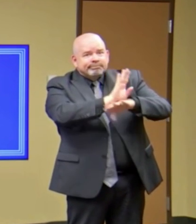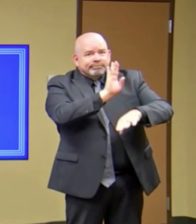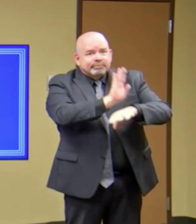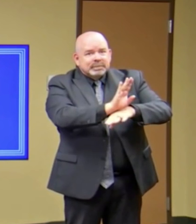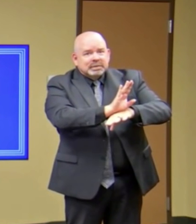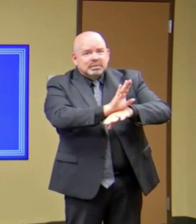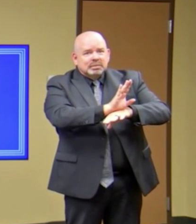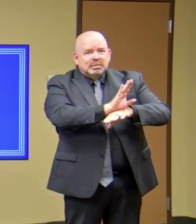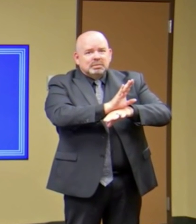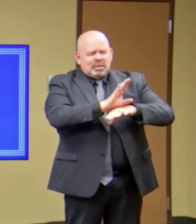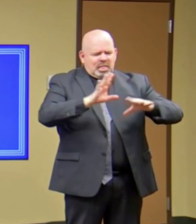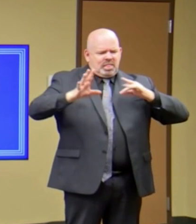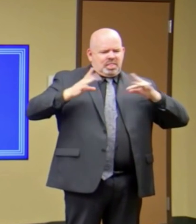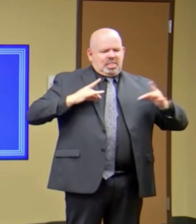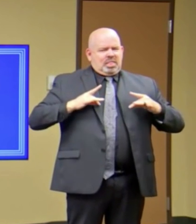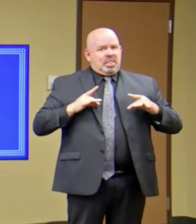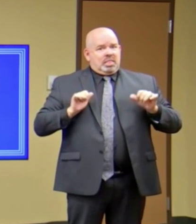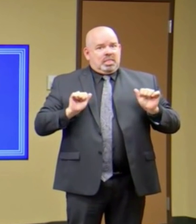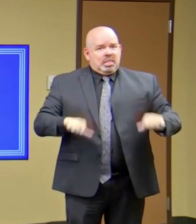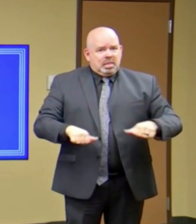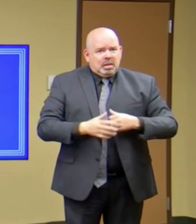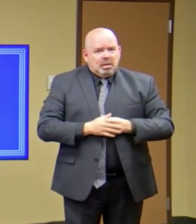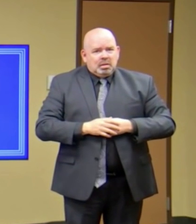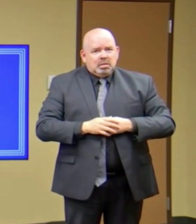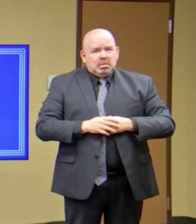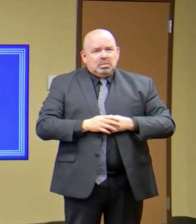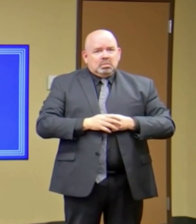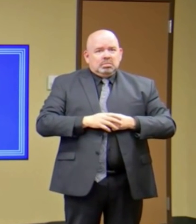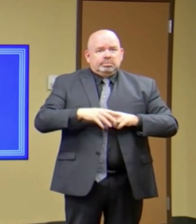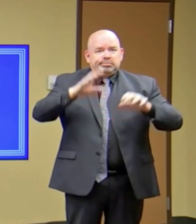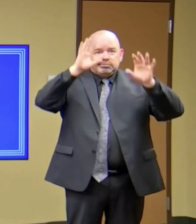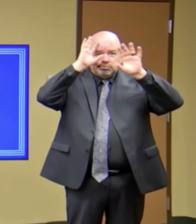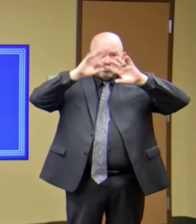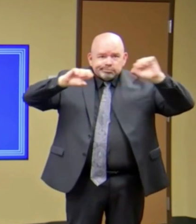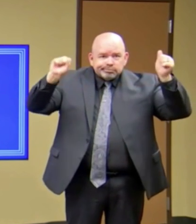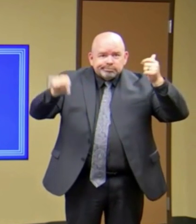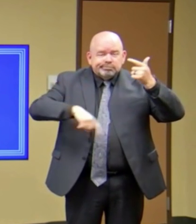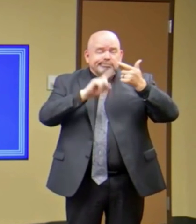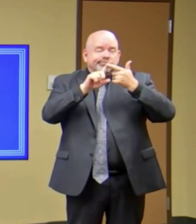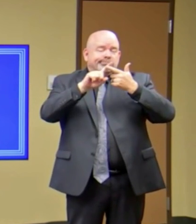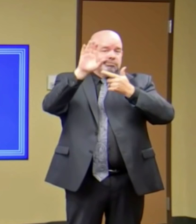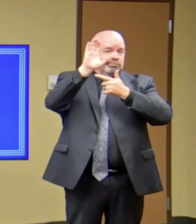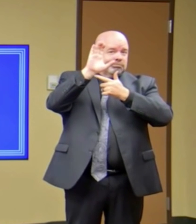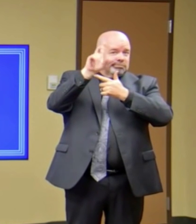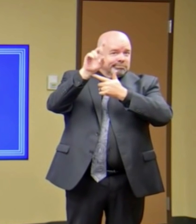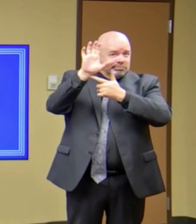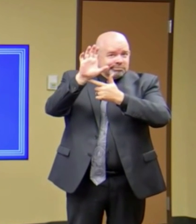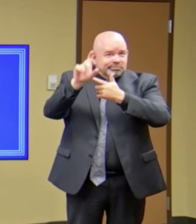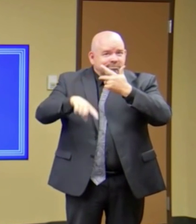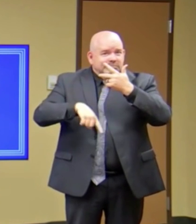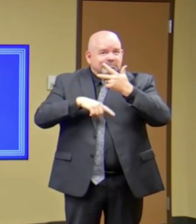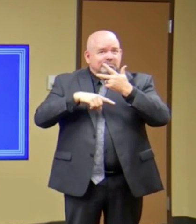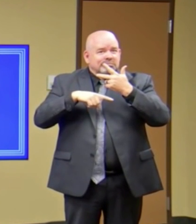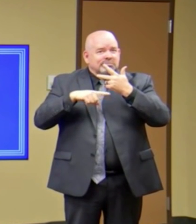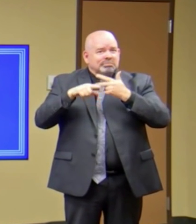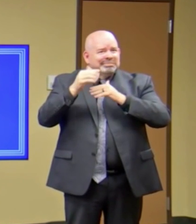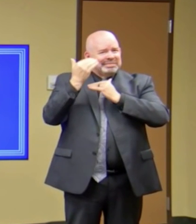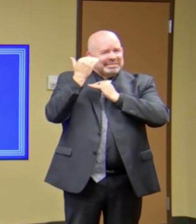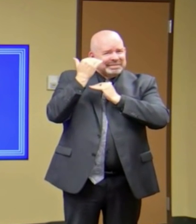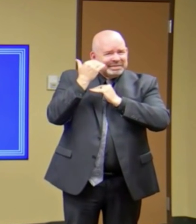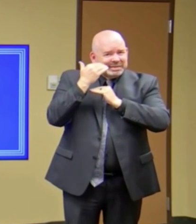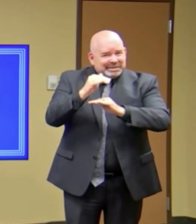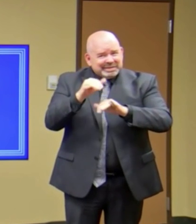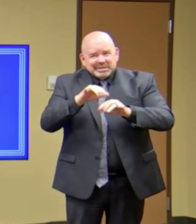has said and the CDC has said that you don't want to loosen these restrictions, these safer-at-home restrictions